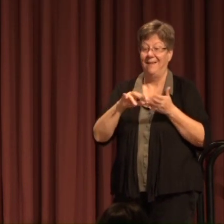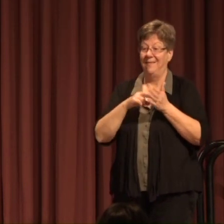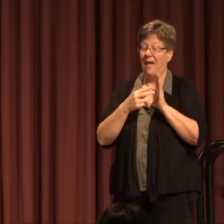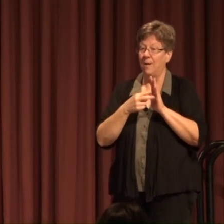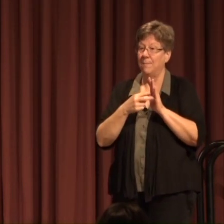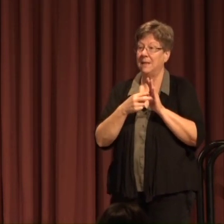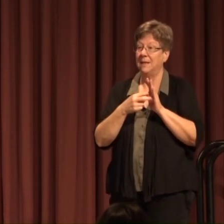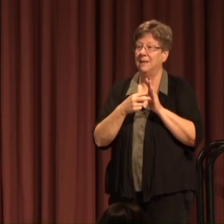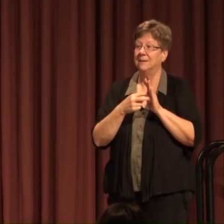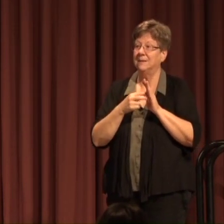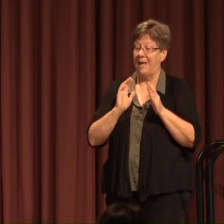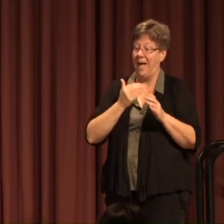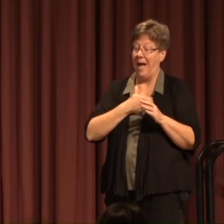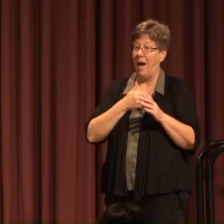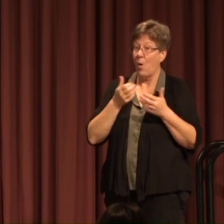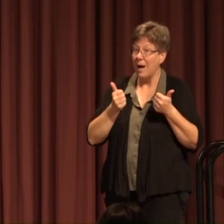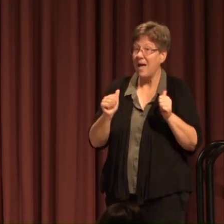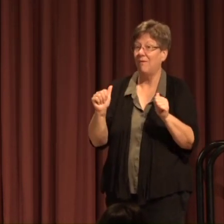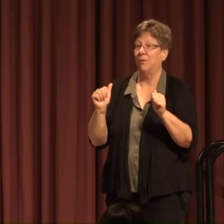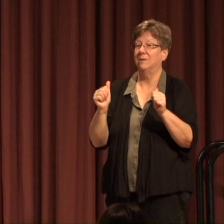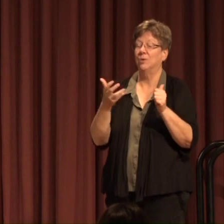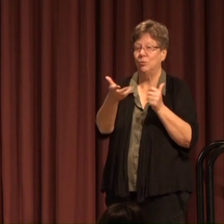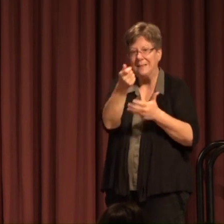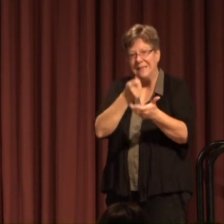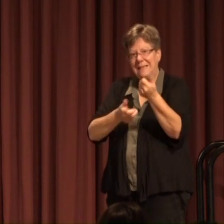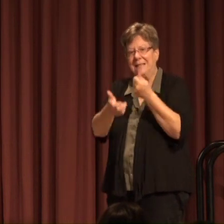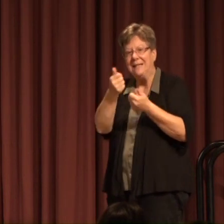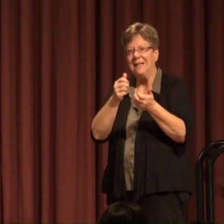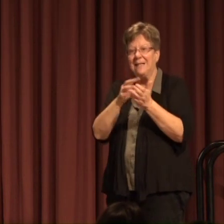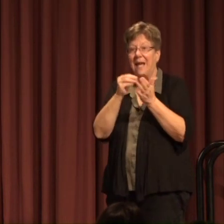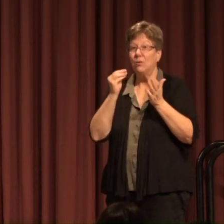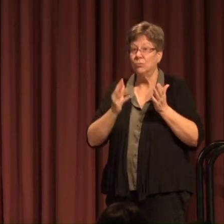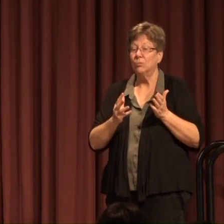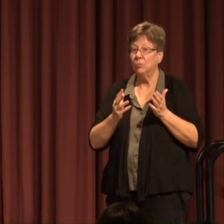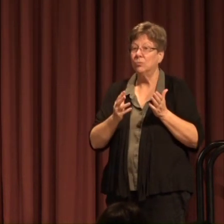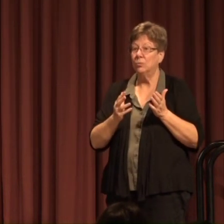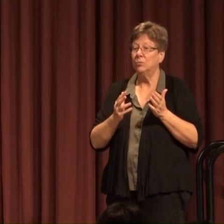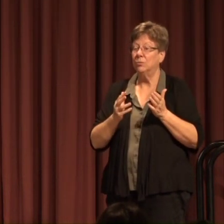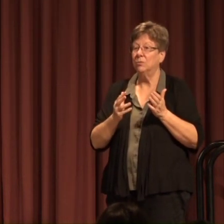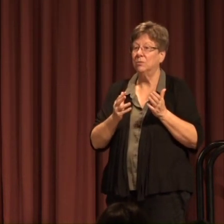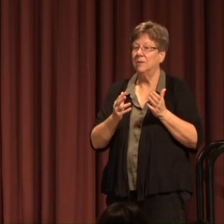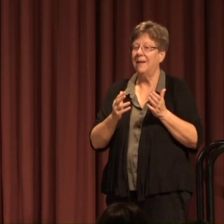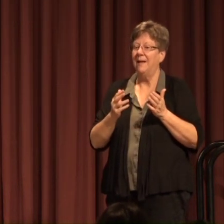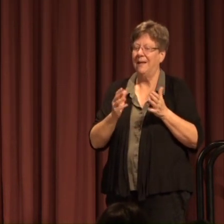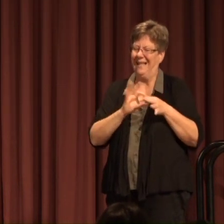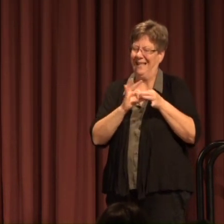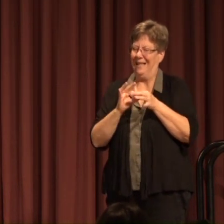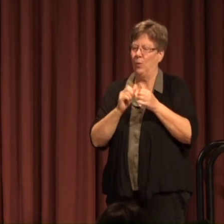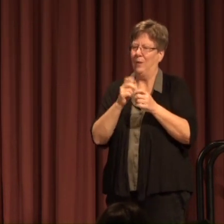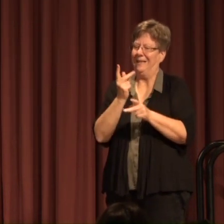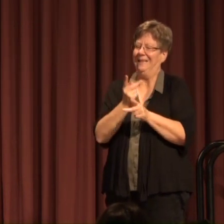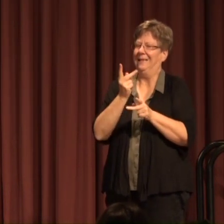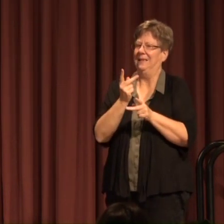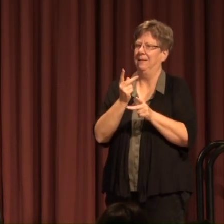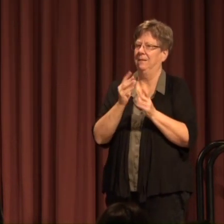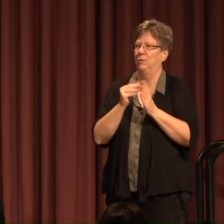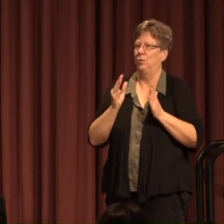means Our efforts in engaging students Where they are Has to do with retention